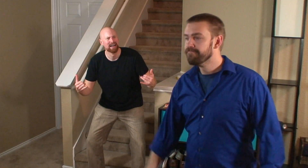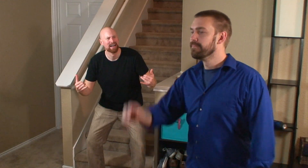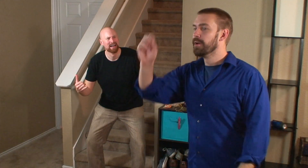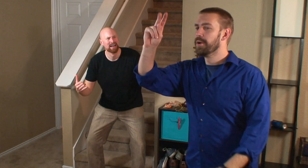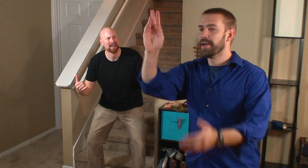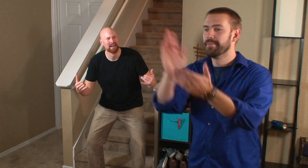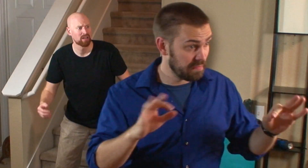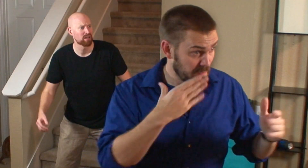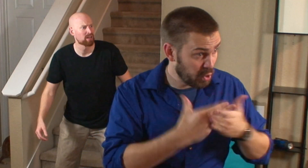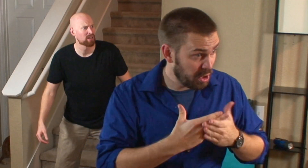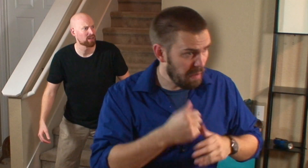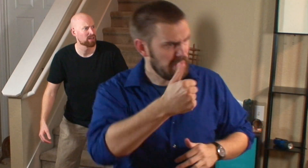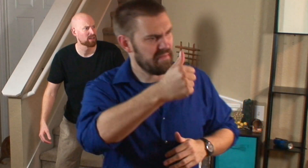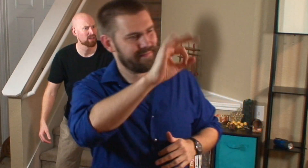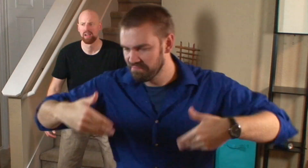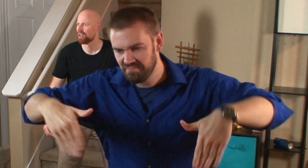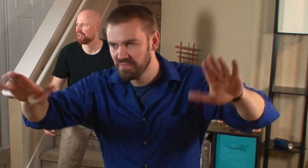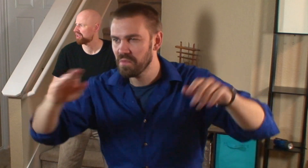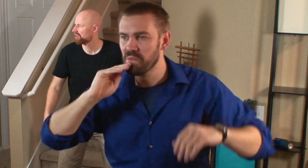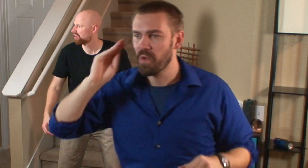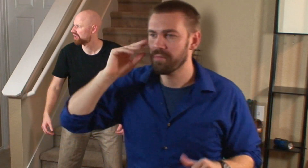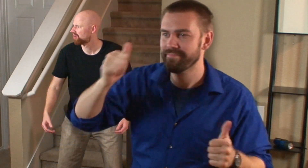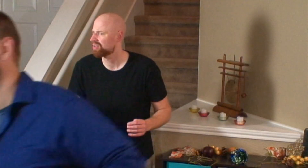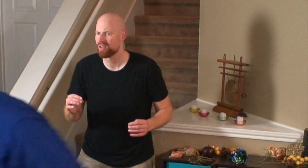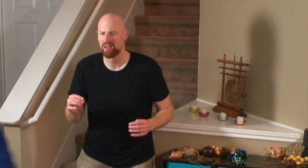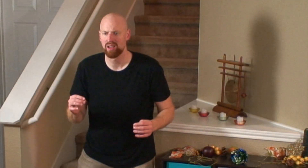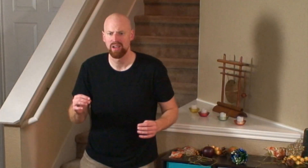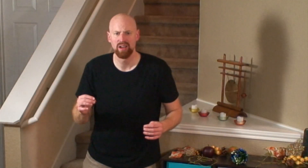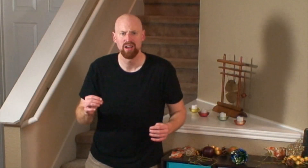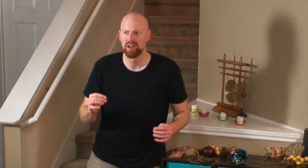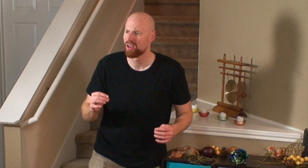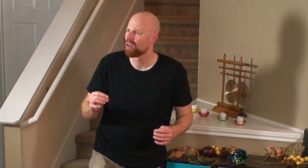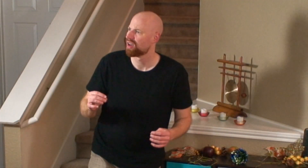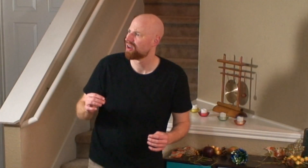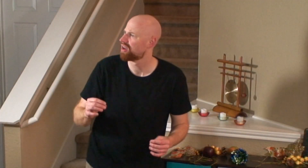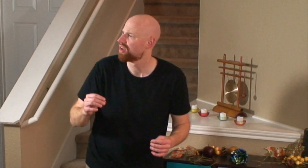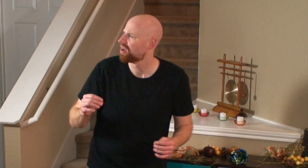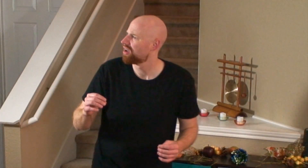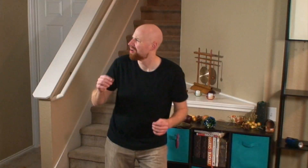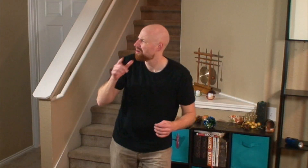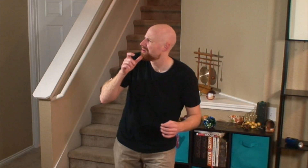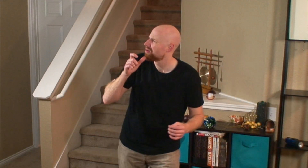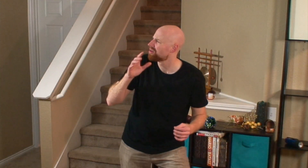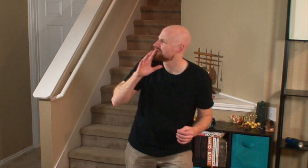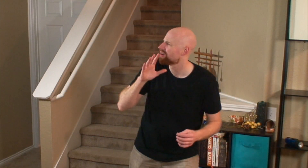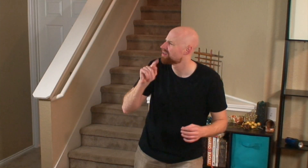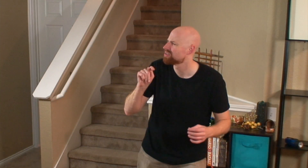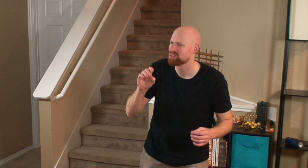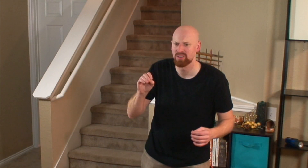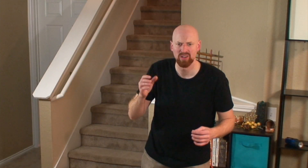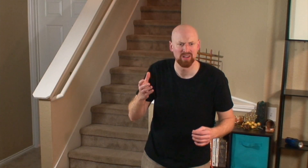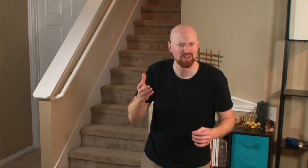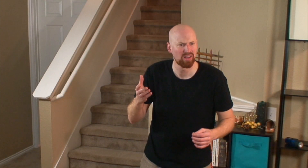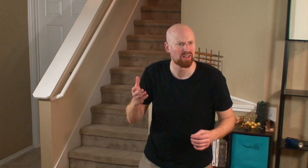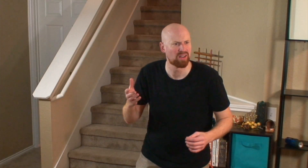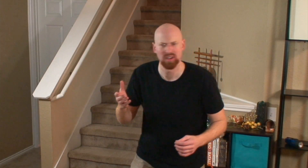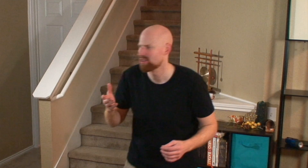all right are we good good all right everybody go home i who are you talking to jeremy jeremy